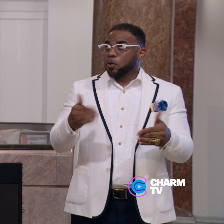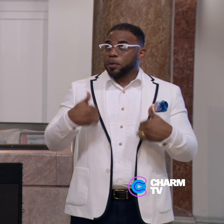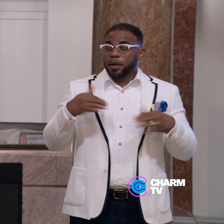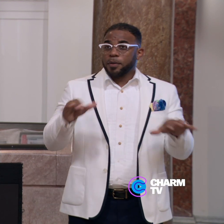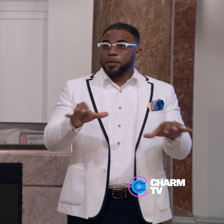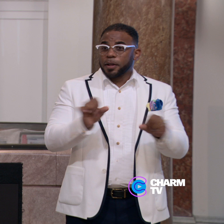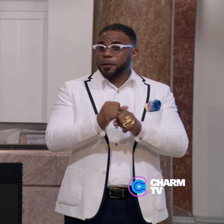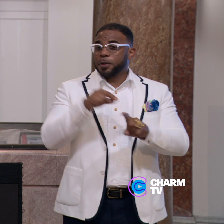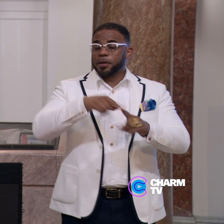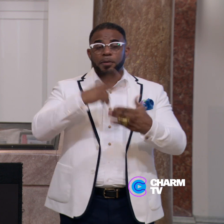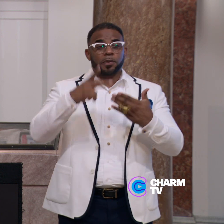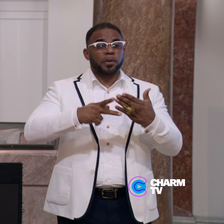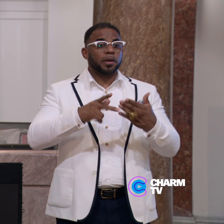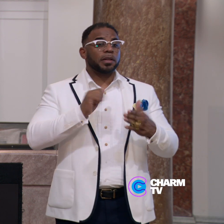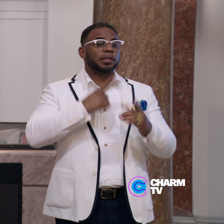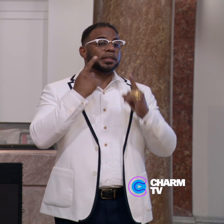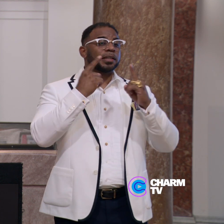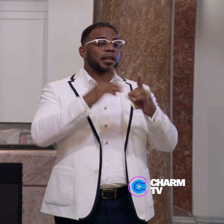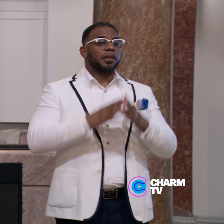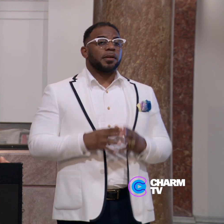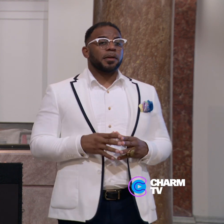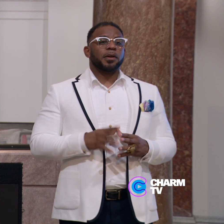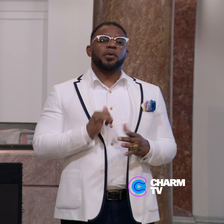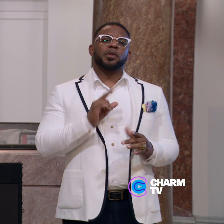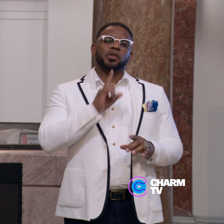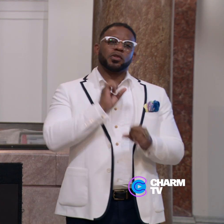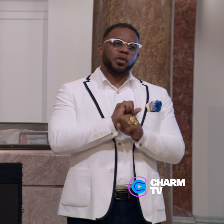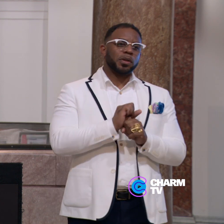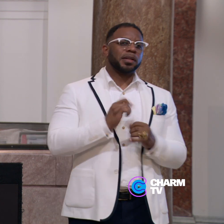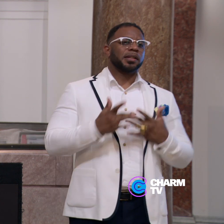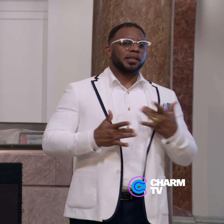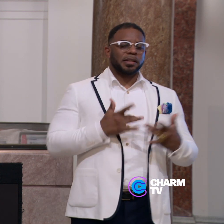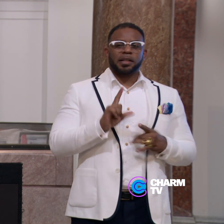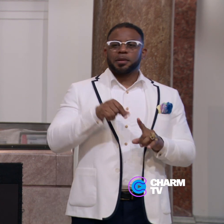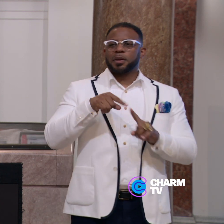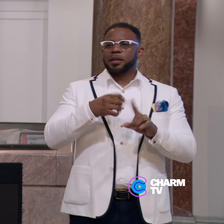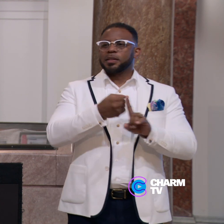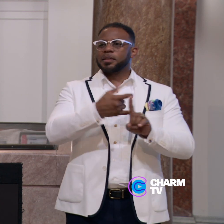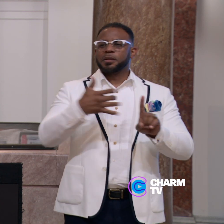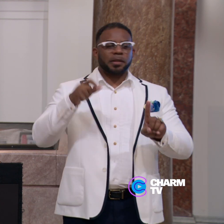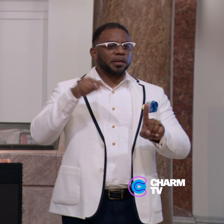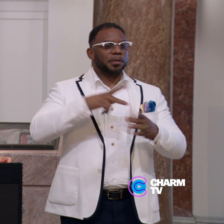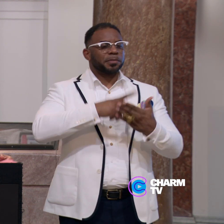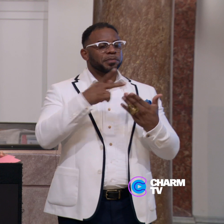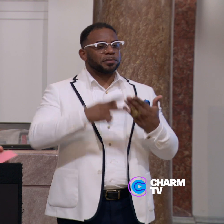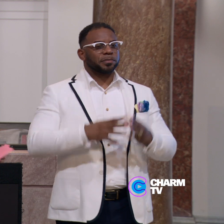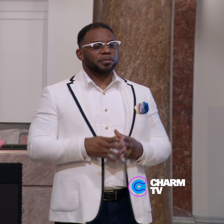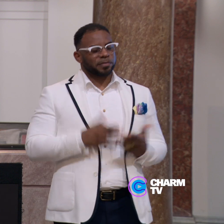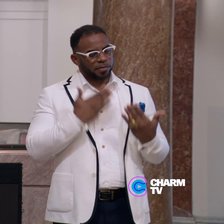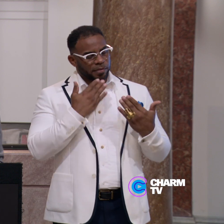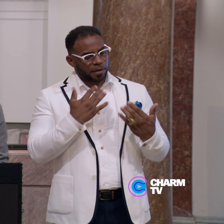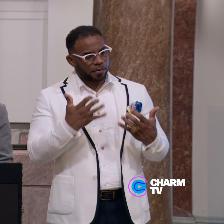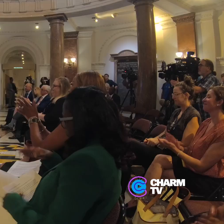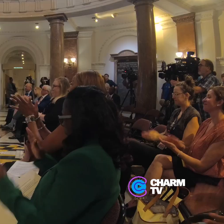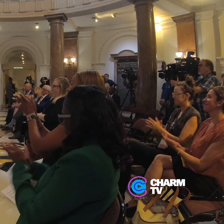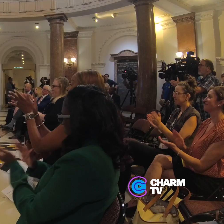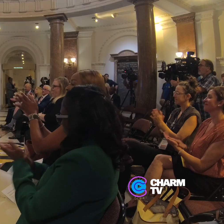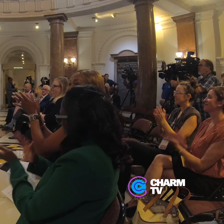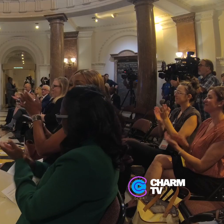has done to make this program so successful. And we're certainly really excited about the expansion of the program. So thank you.